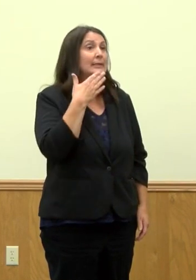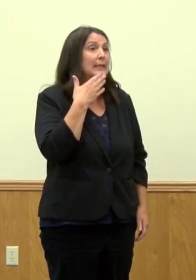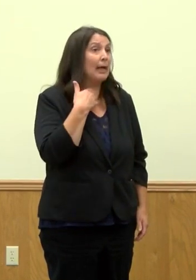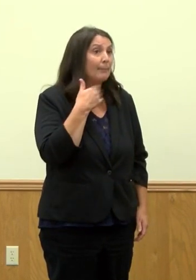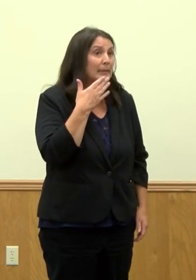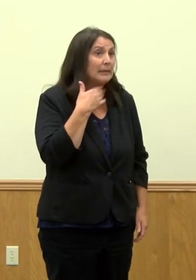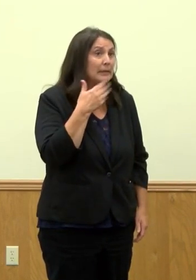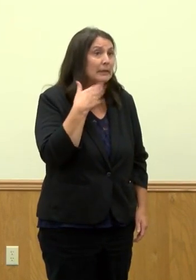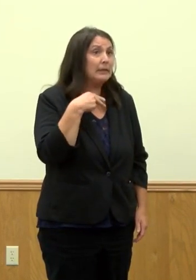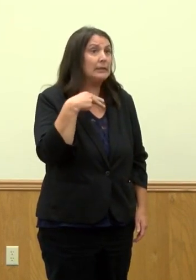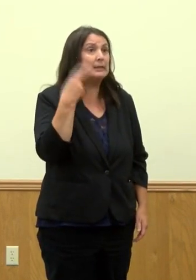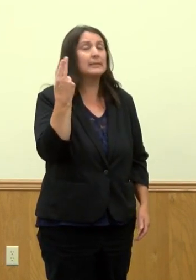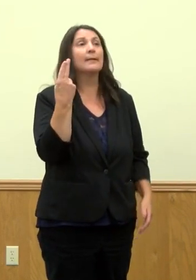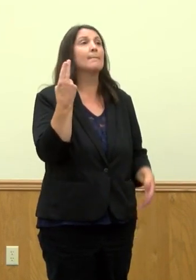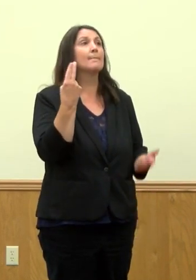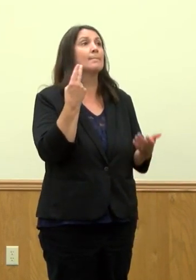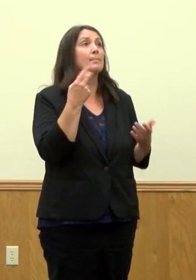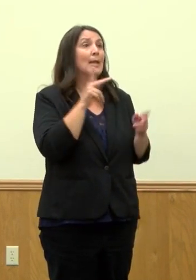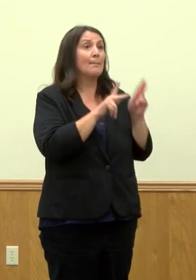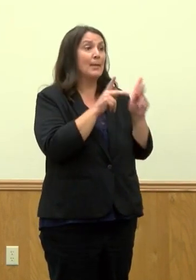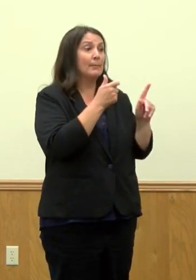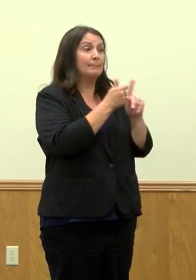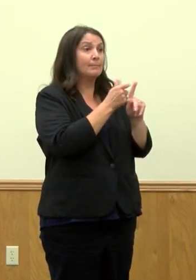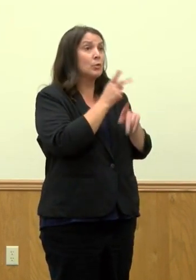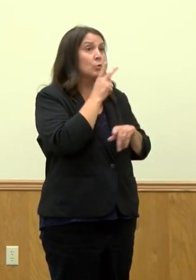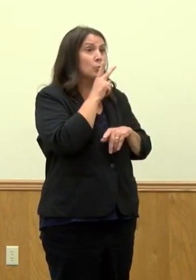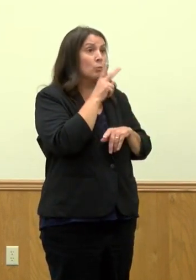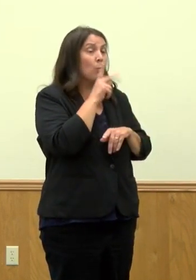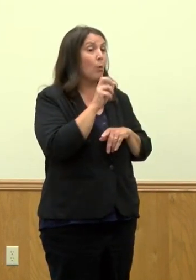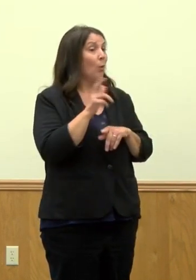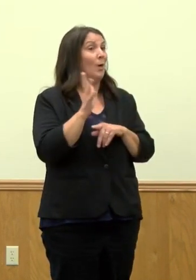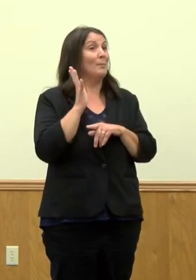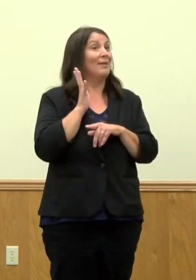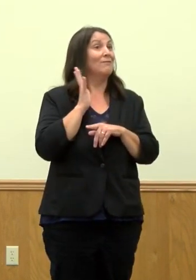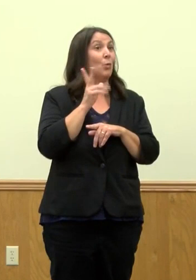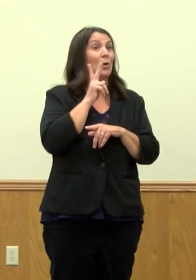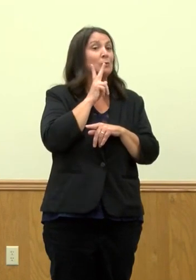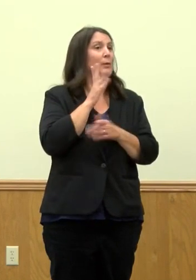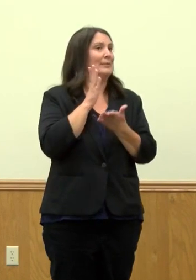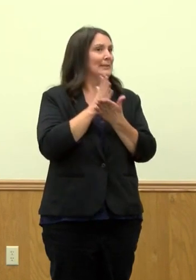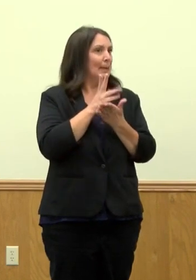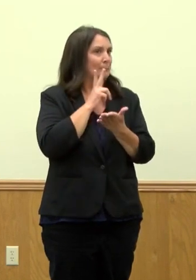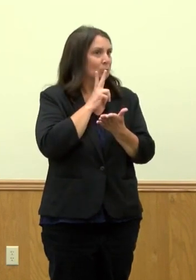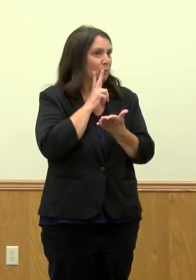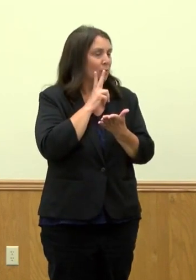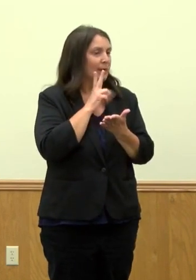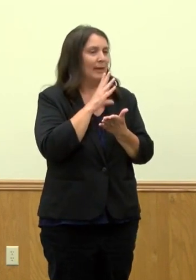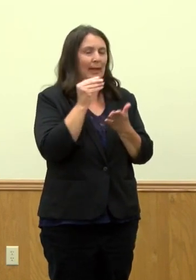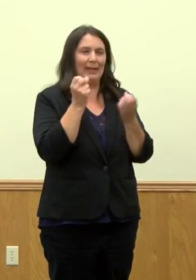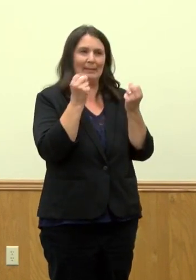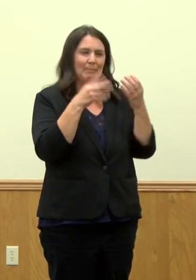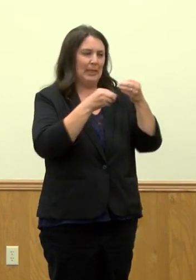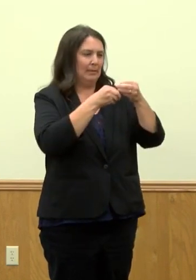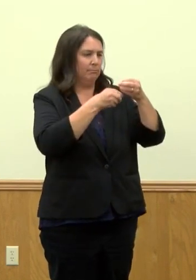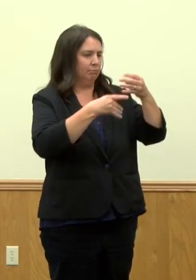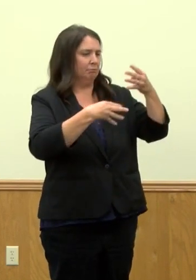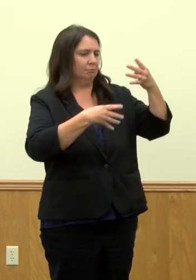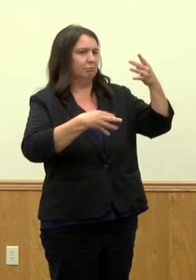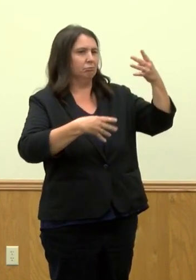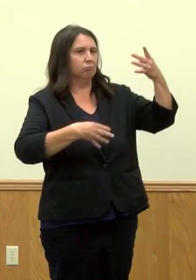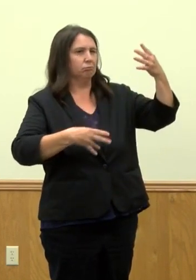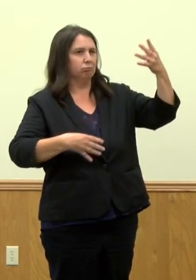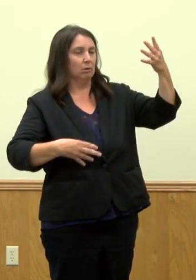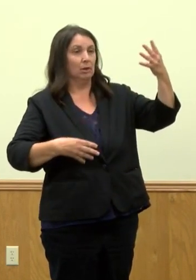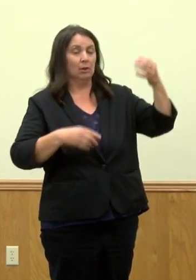even smokers, either current or former smokers, and a whole list of the eligible underlying medical